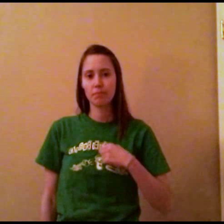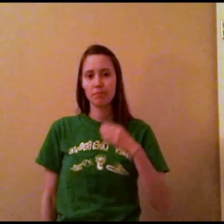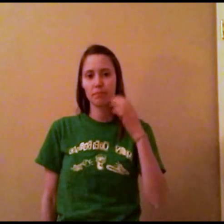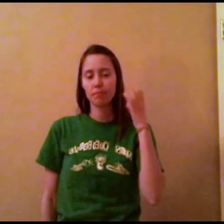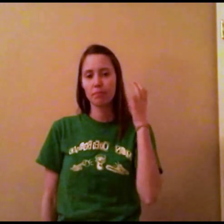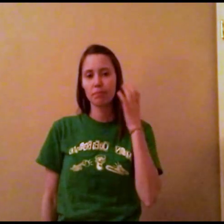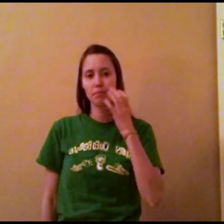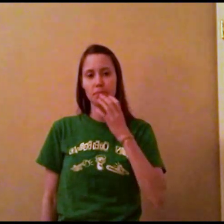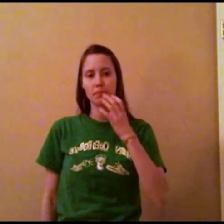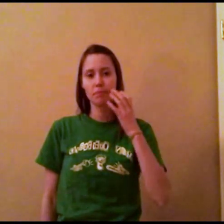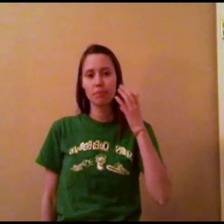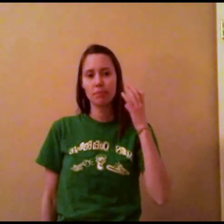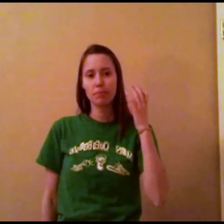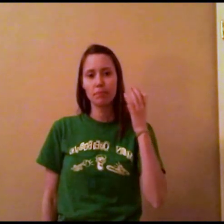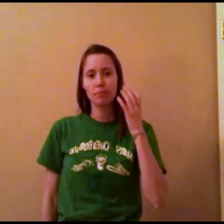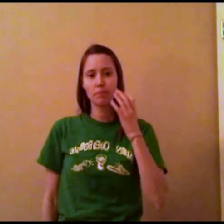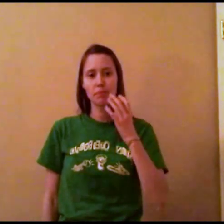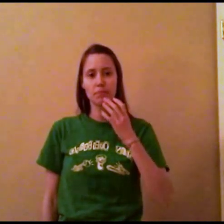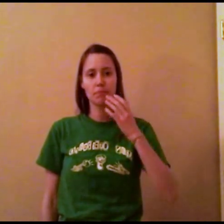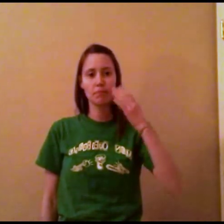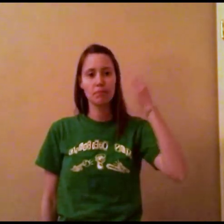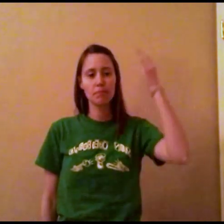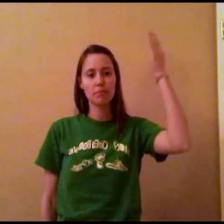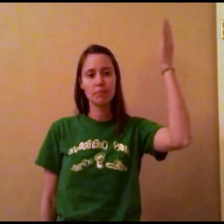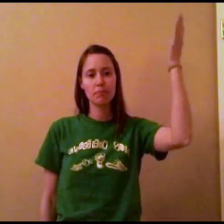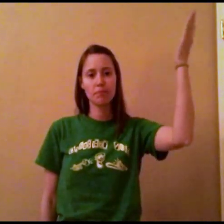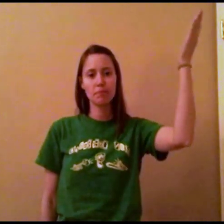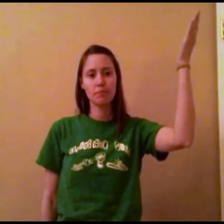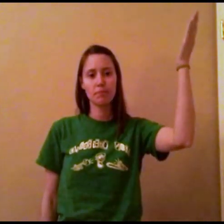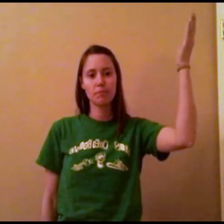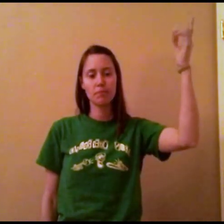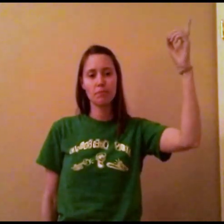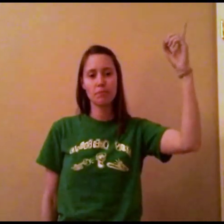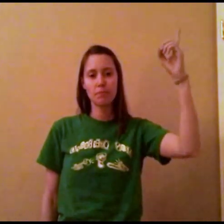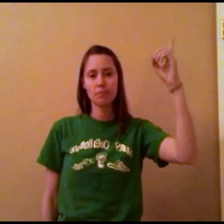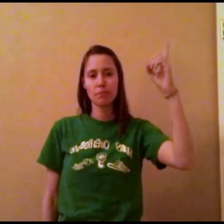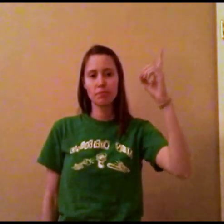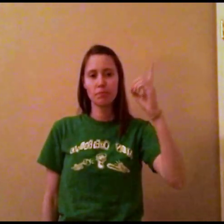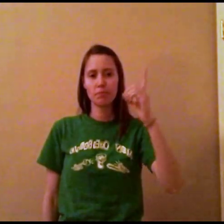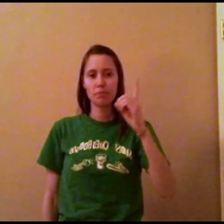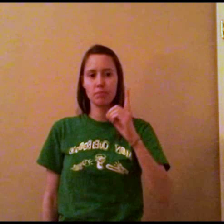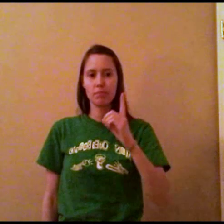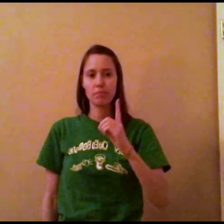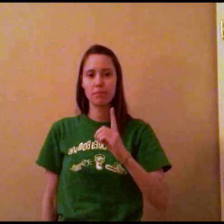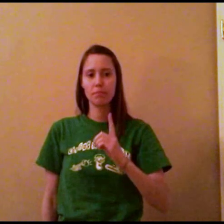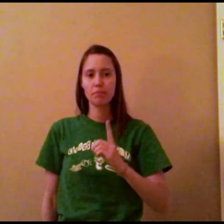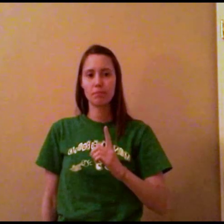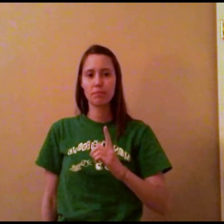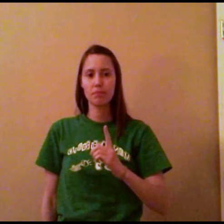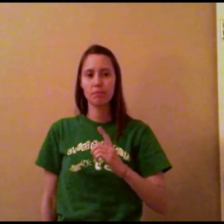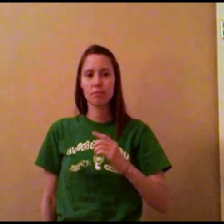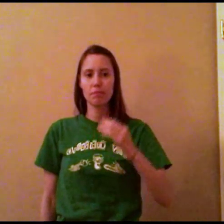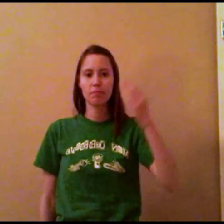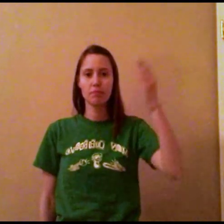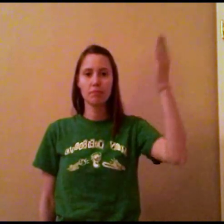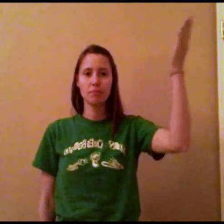I marvel that he would descend from